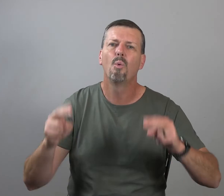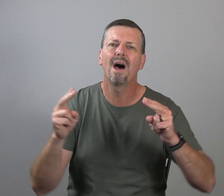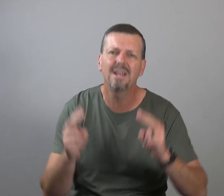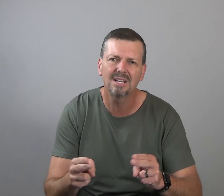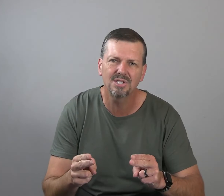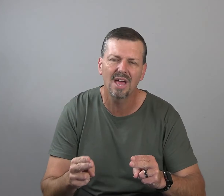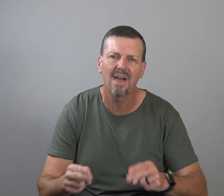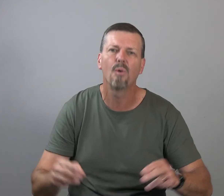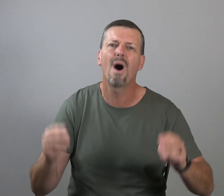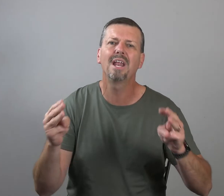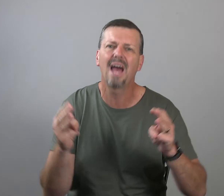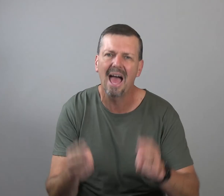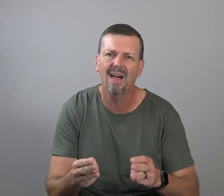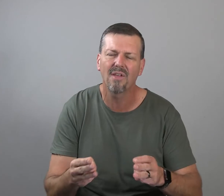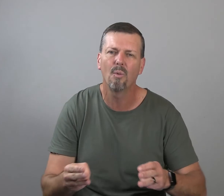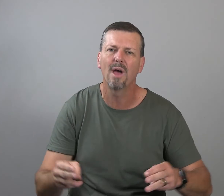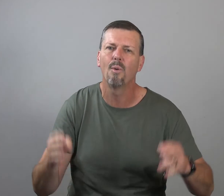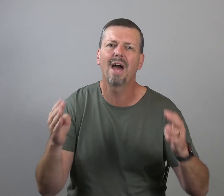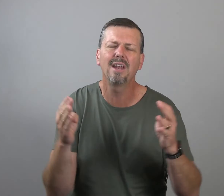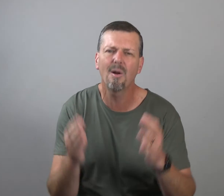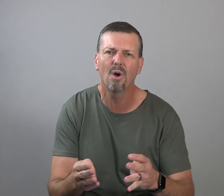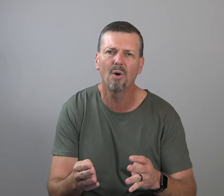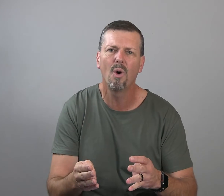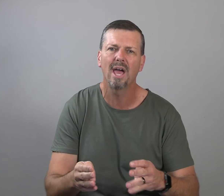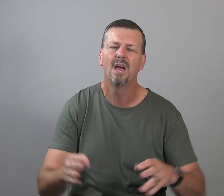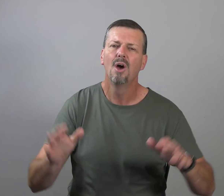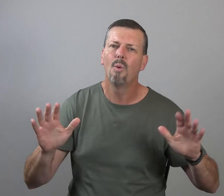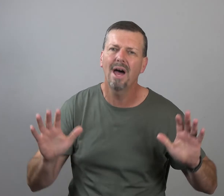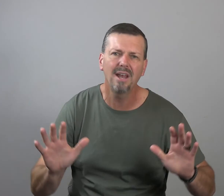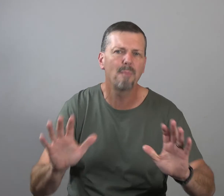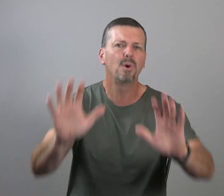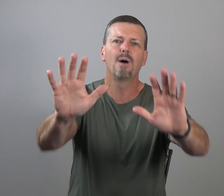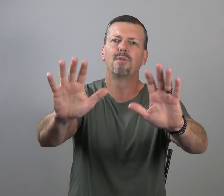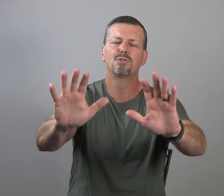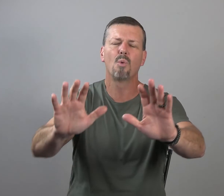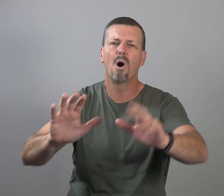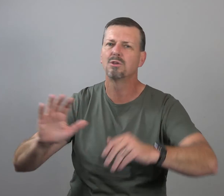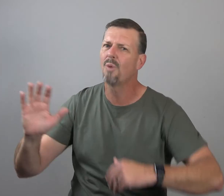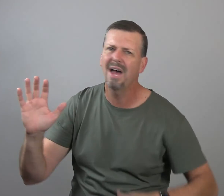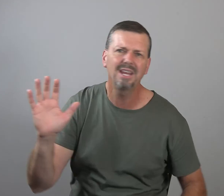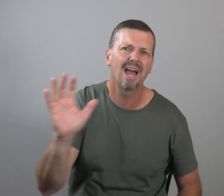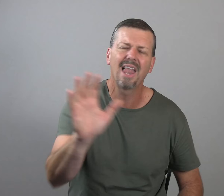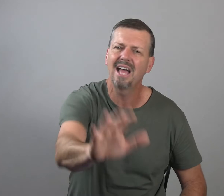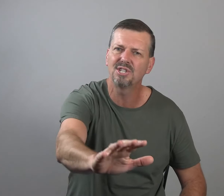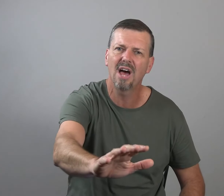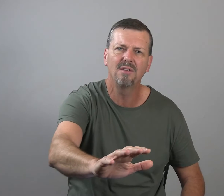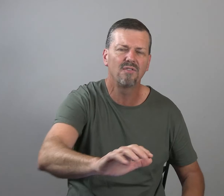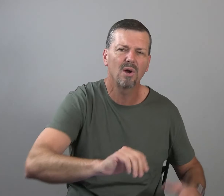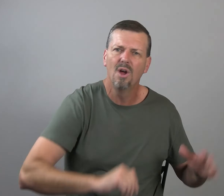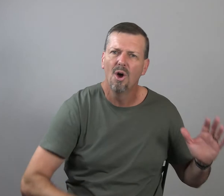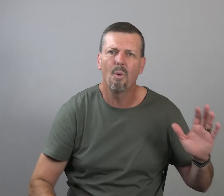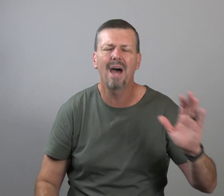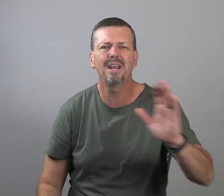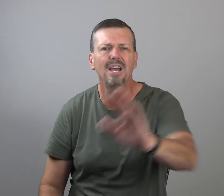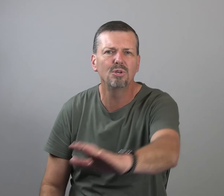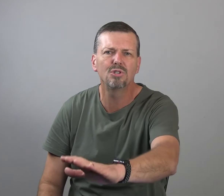Why did I say that? Why did I act that way? Why did I run away? Why did I put up those walls? Why did I lash out in fear? Why did I use